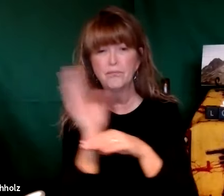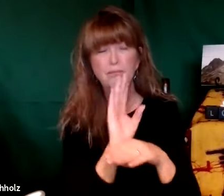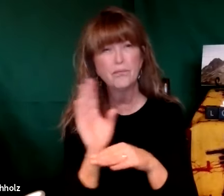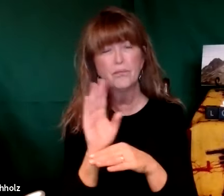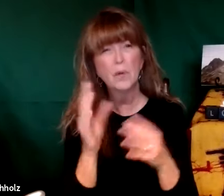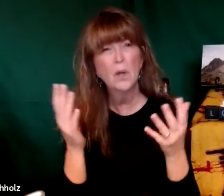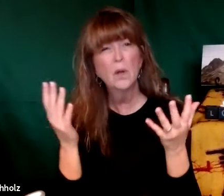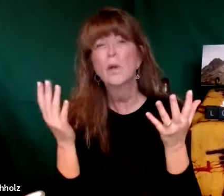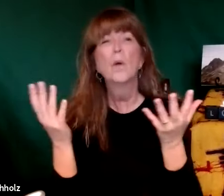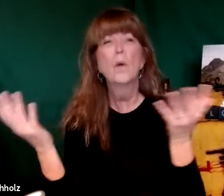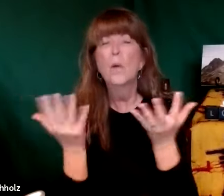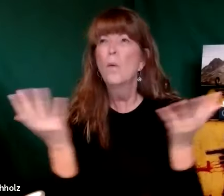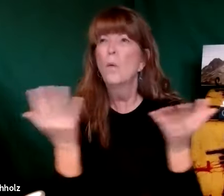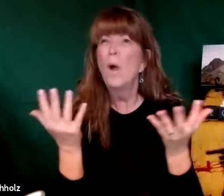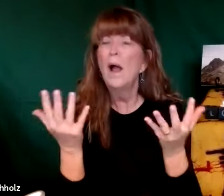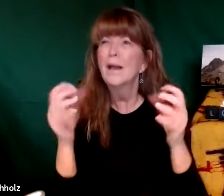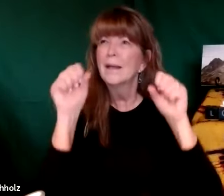we are just busy busy busy